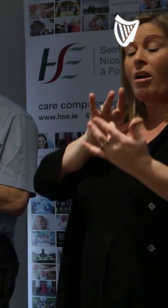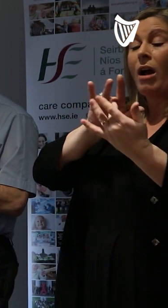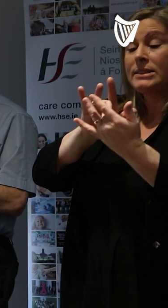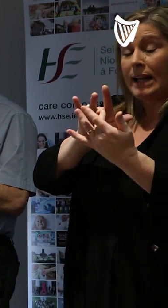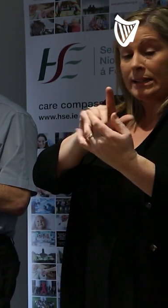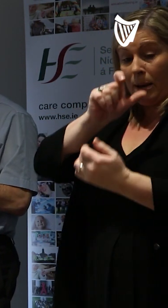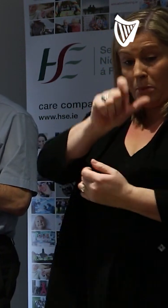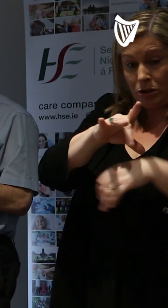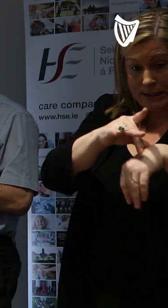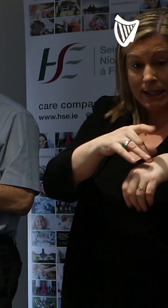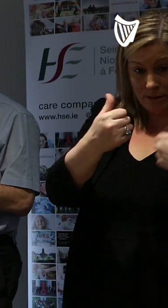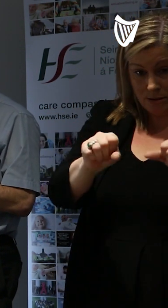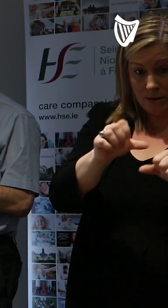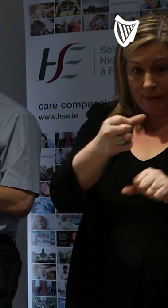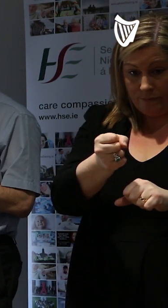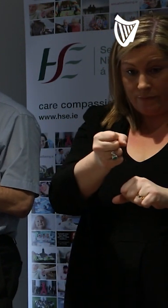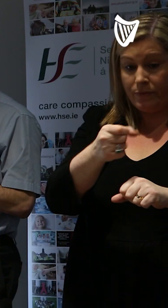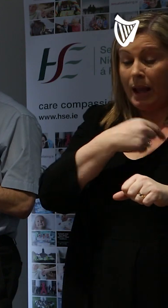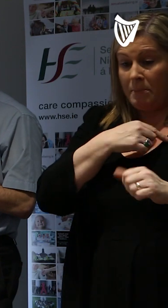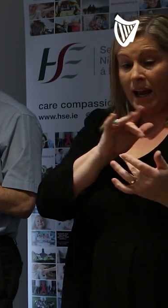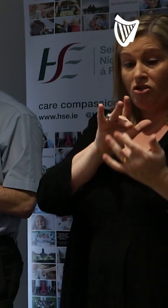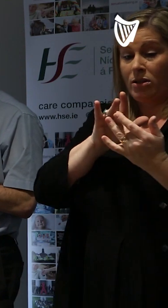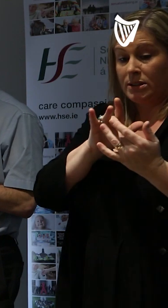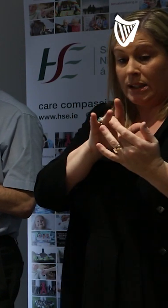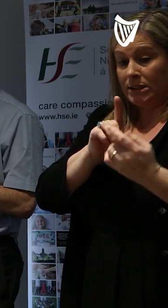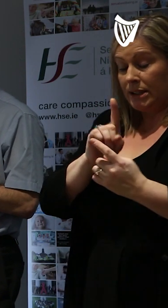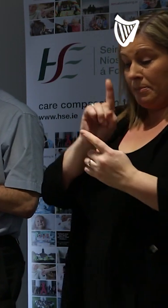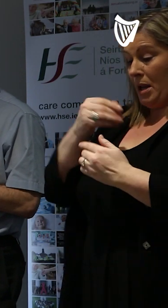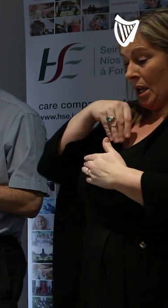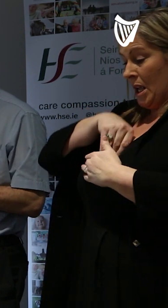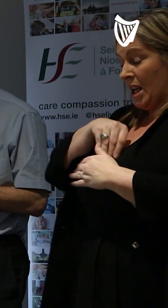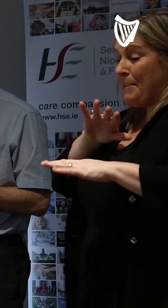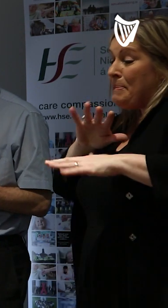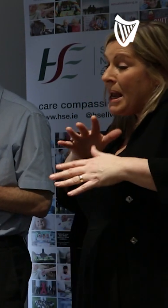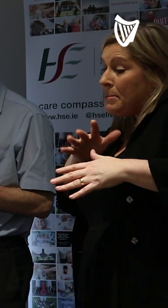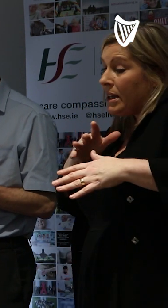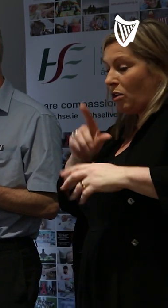may have the virus, but as long as I'm well, the chance that I'm shedding virus is quite low.